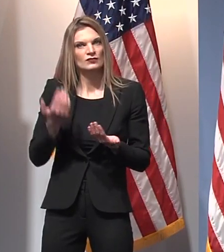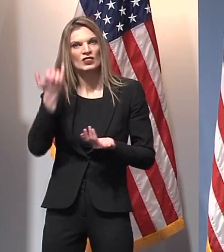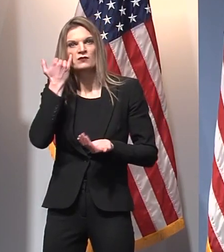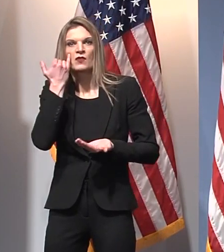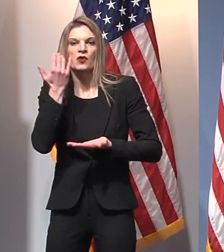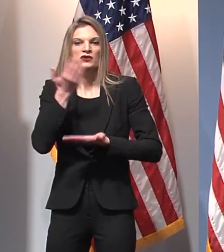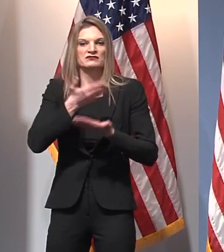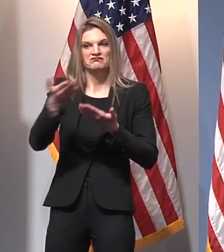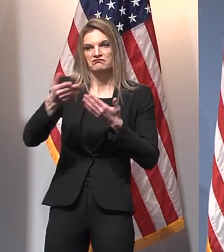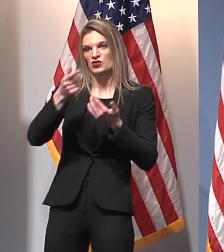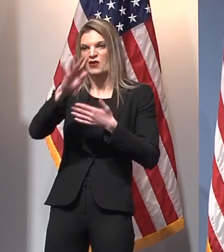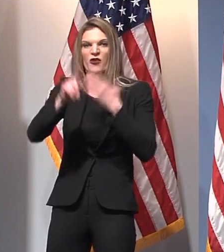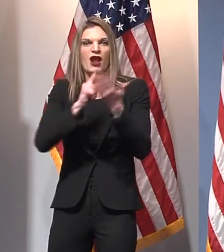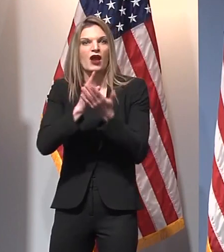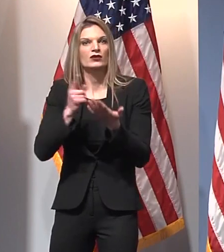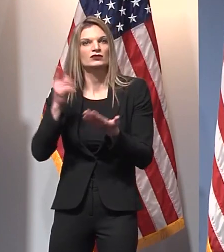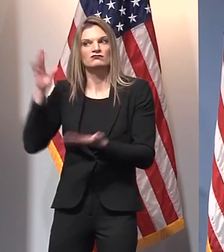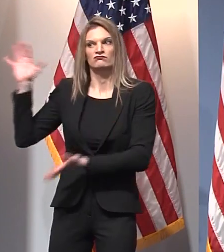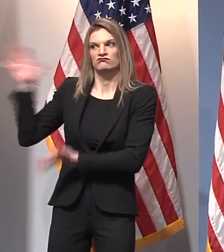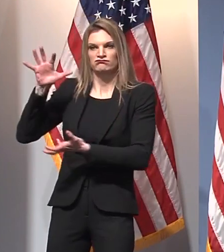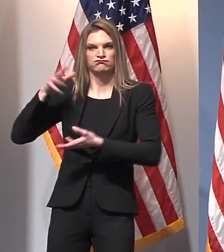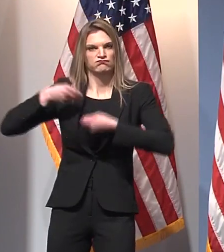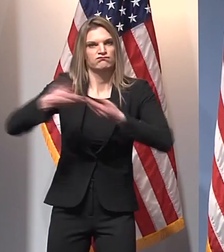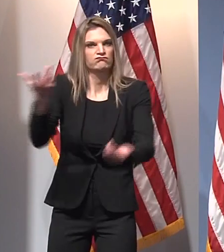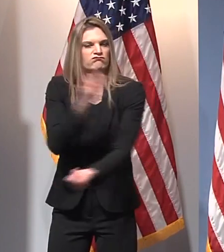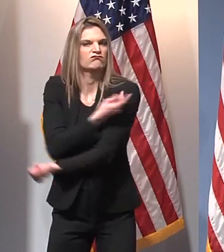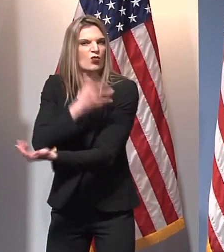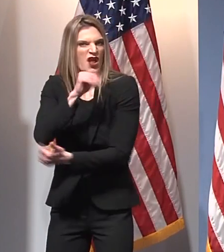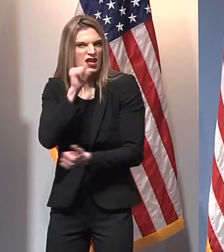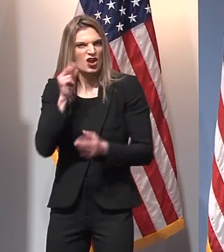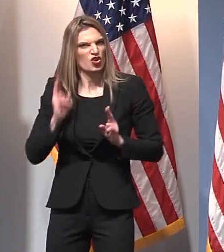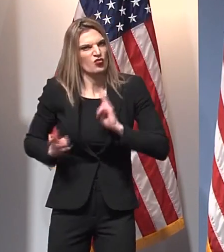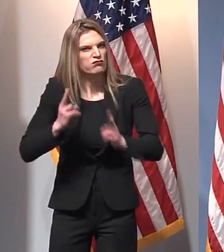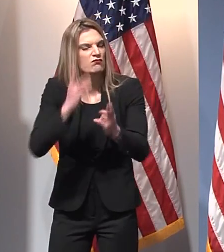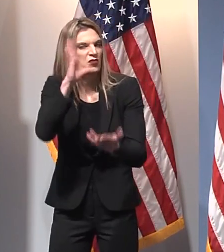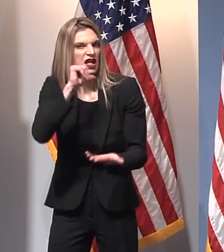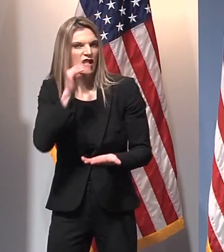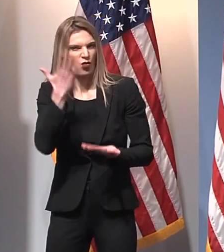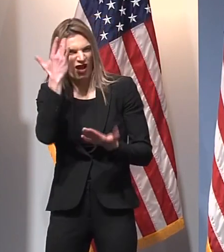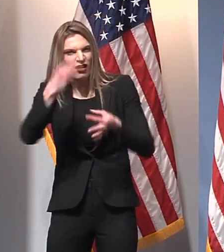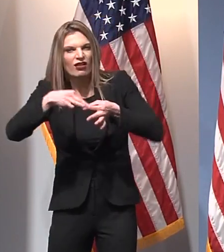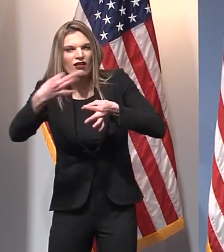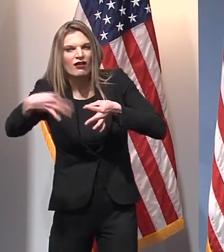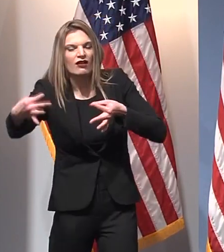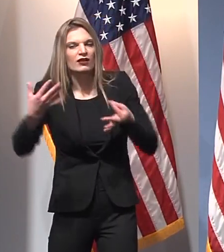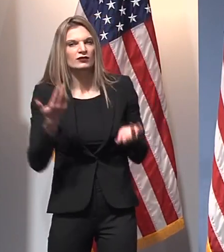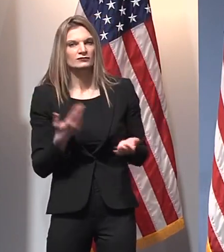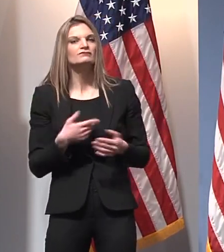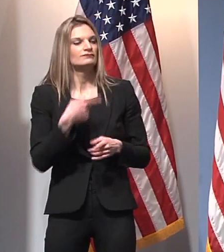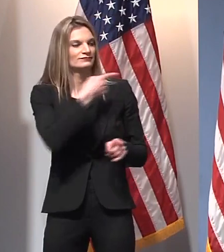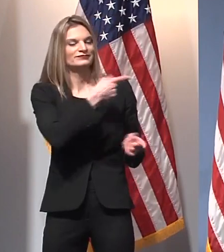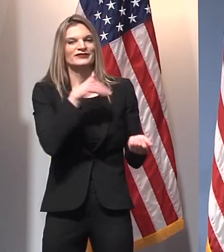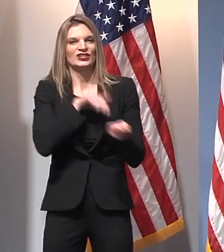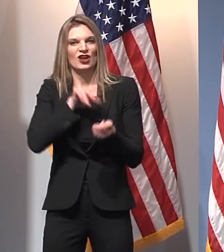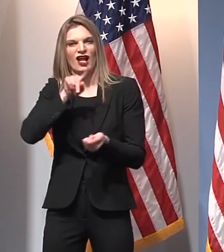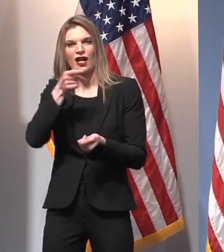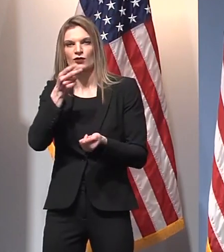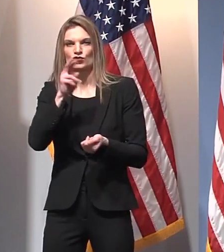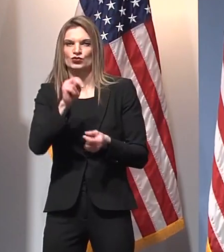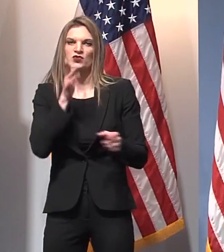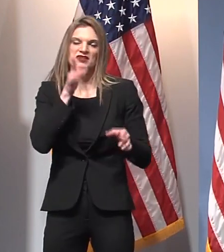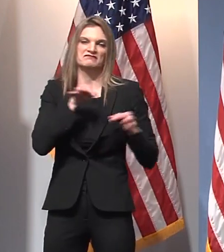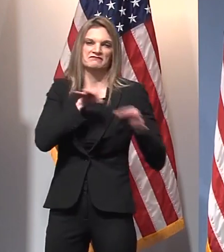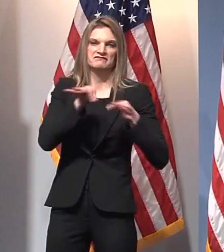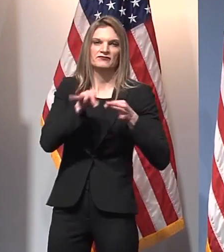hours. We've heard a lot from readers and viewers about why that can't happen. I'm going to ask Dr. Khaldun to explain it to you.